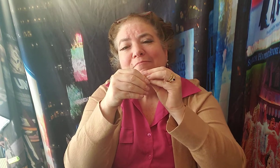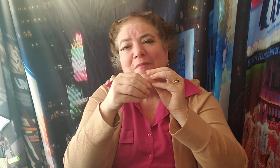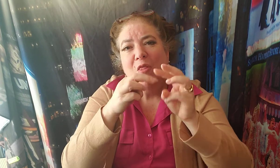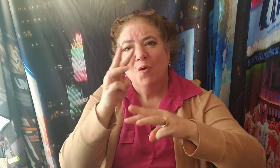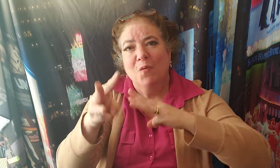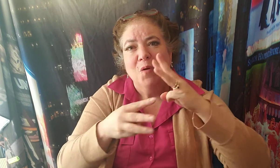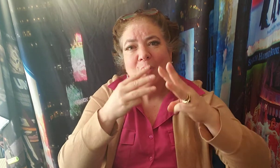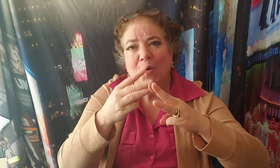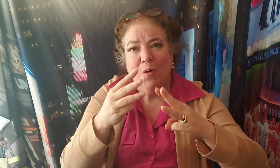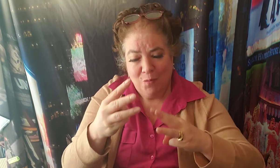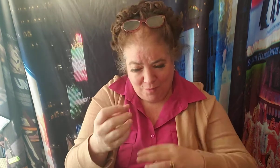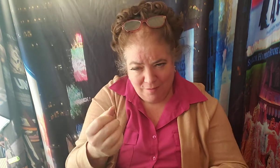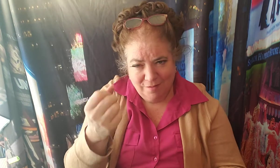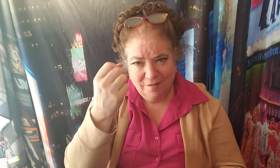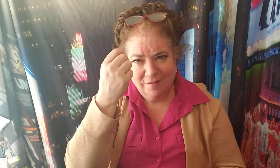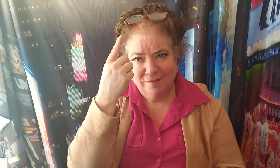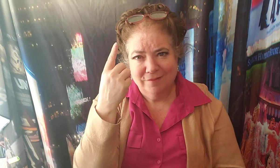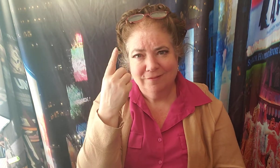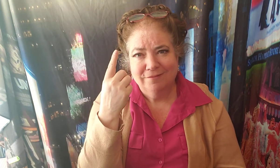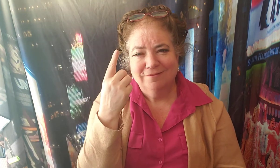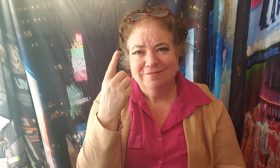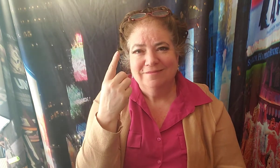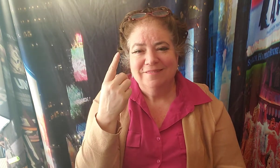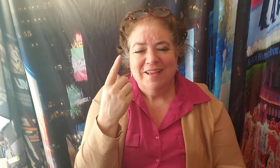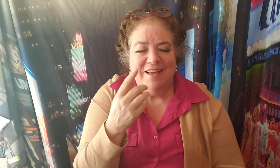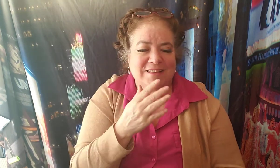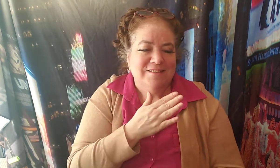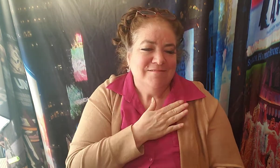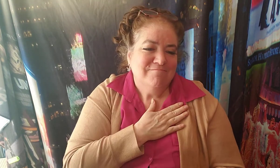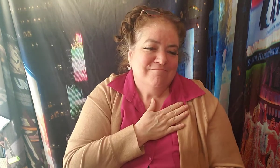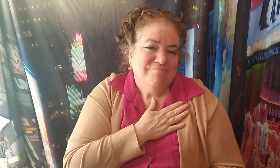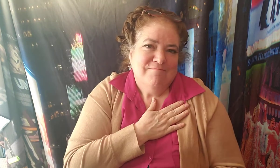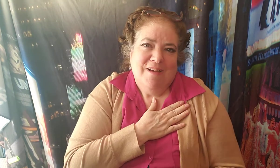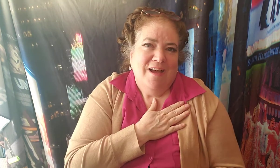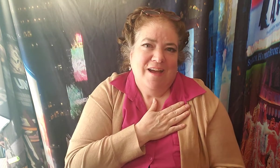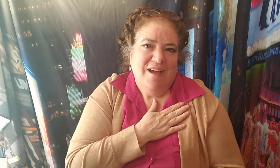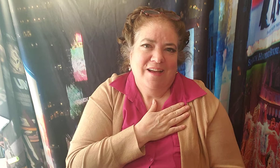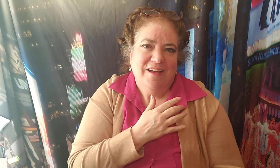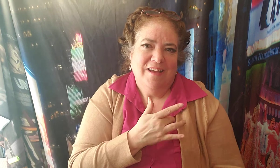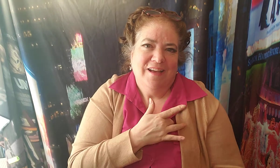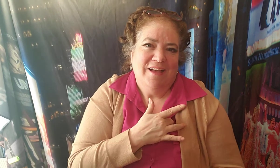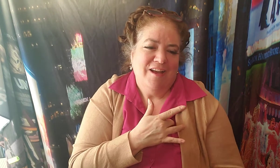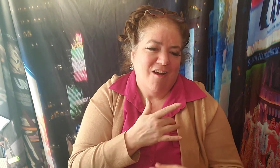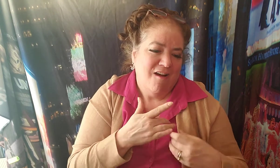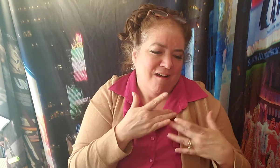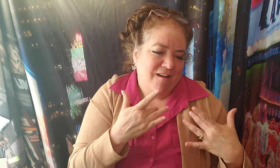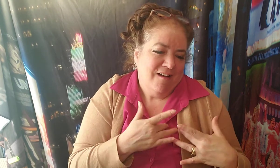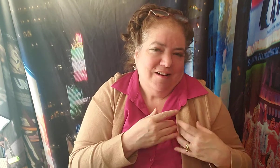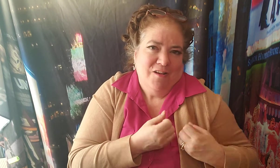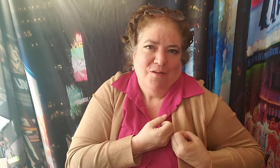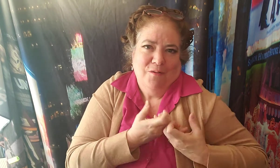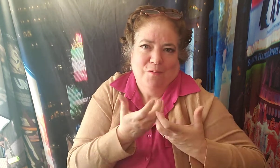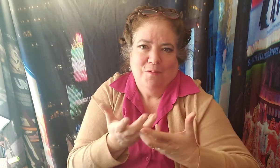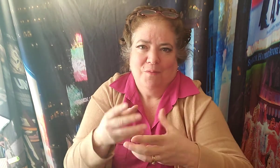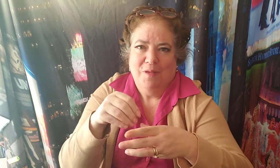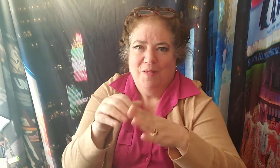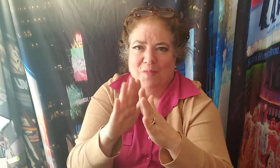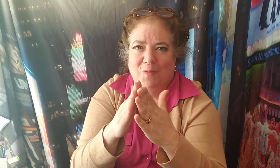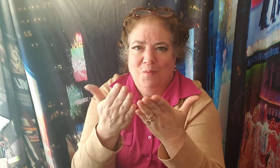as my book ends how to make two